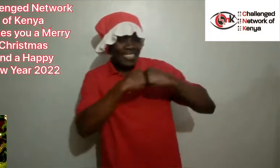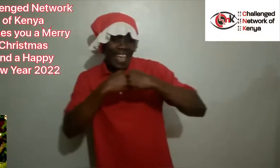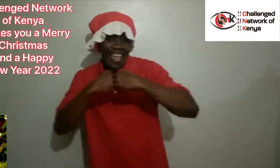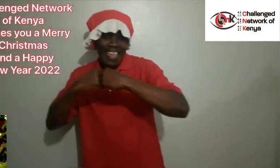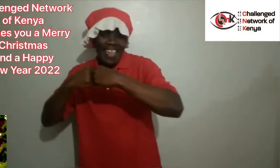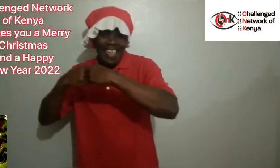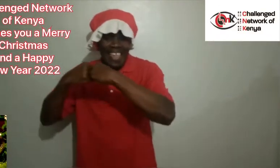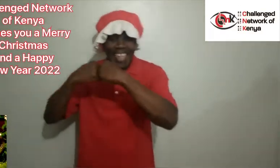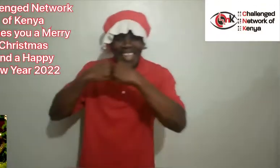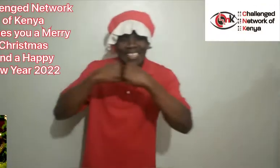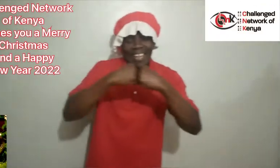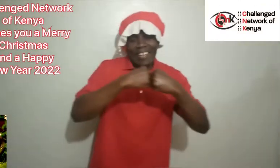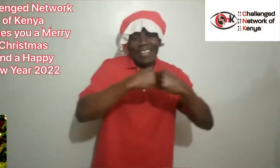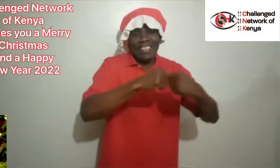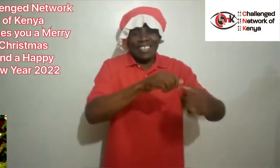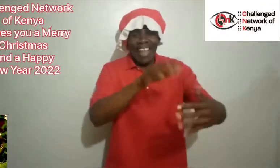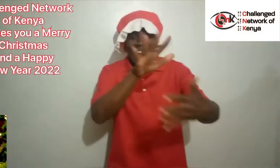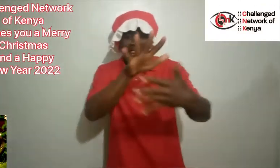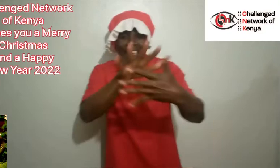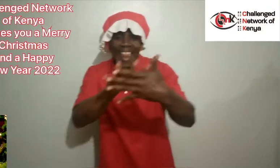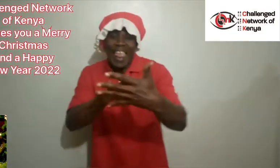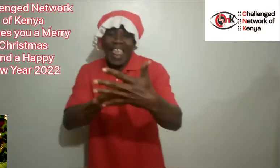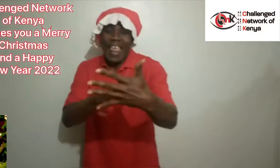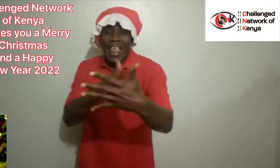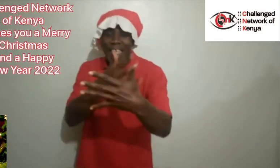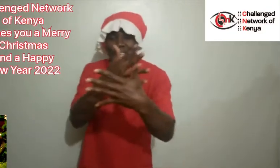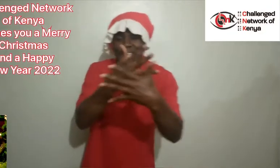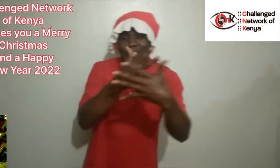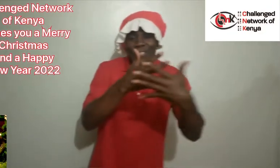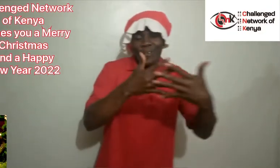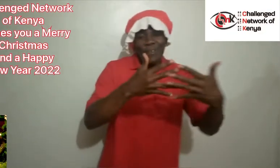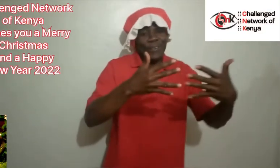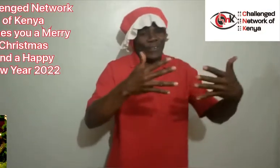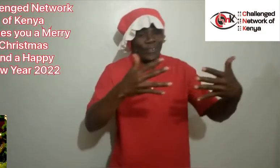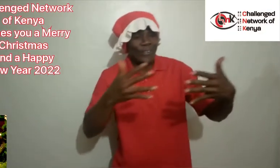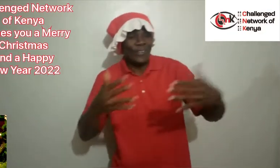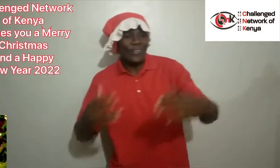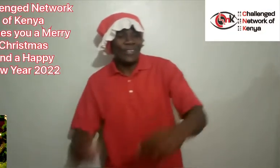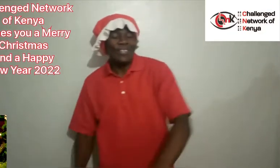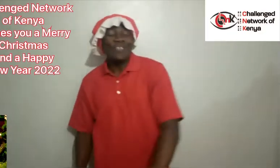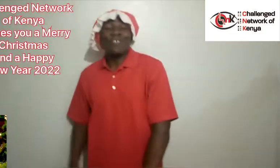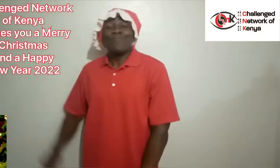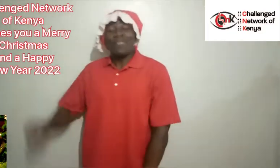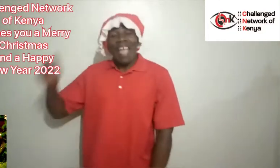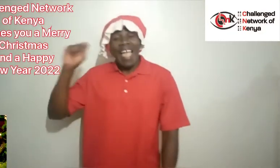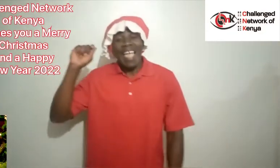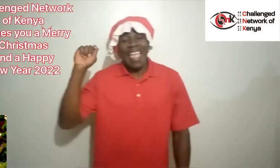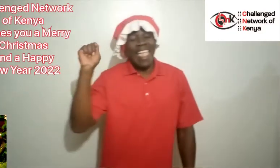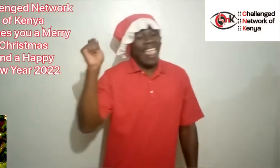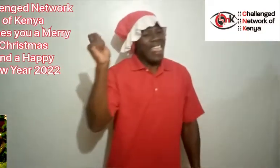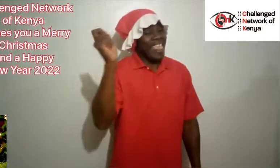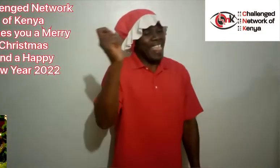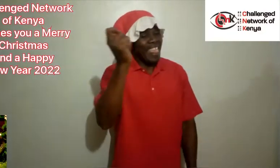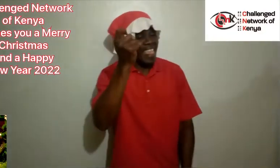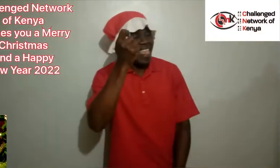The Challenged Network of Kenya